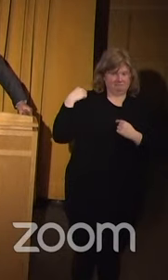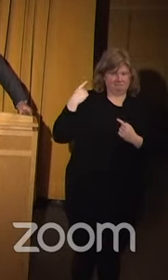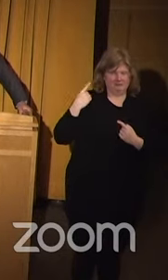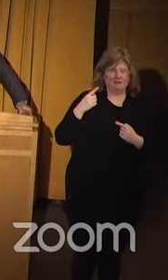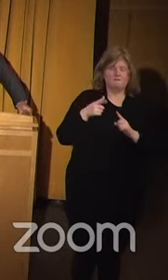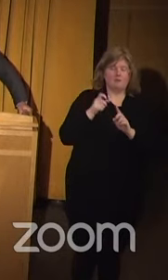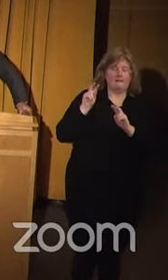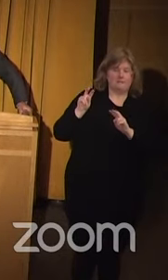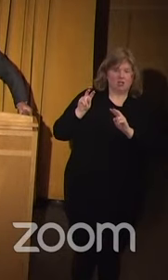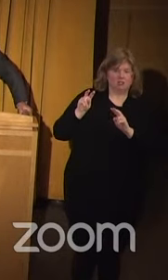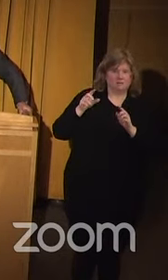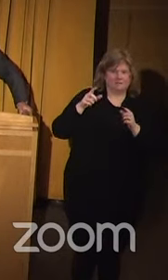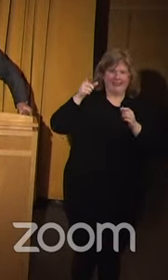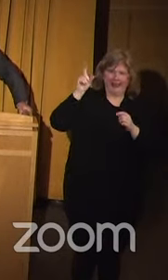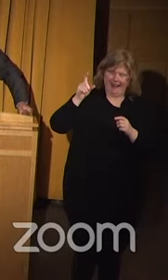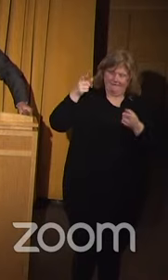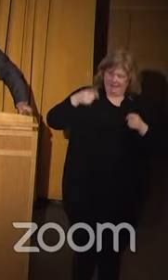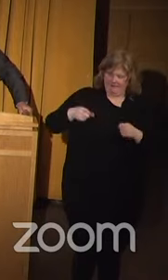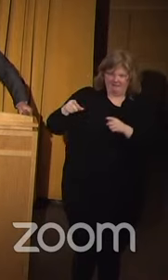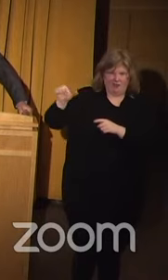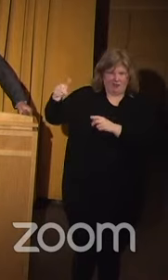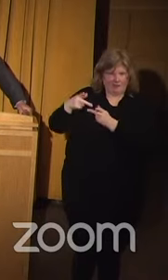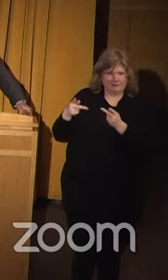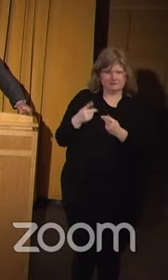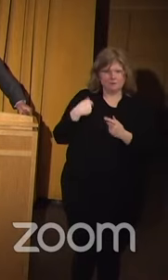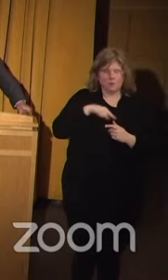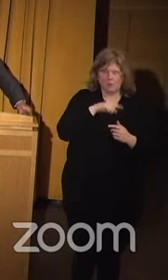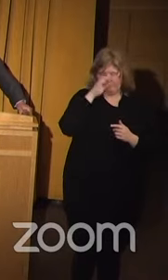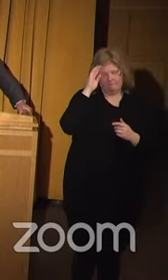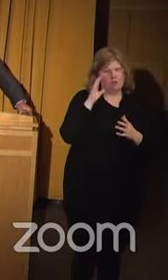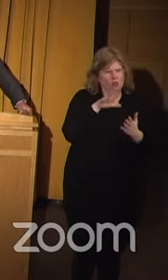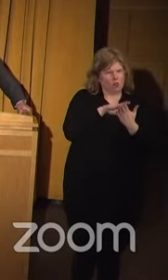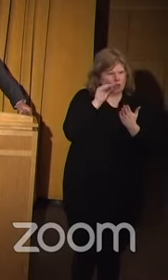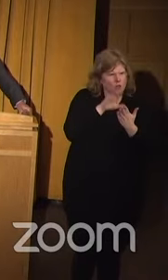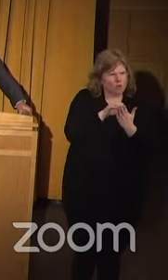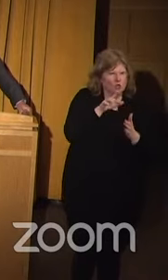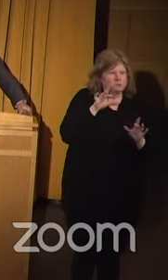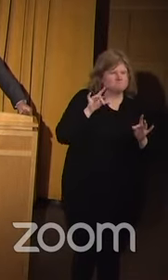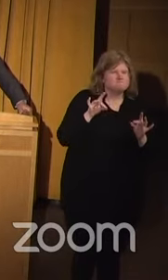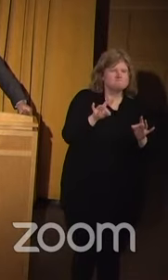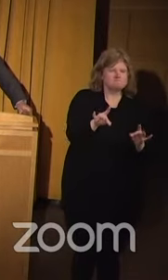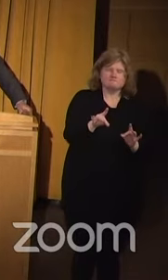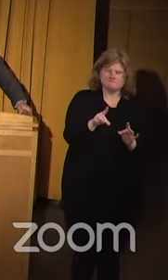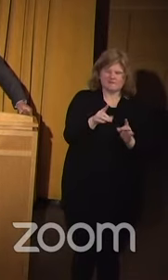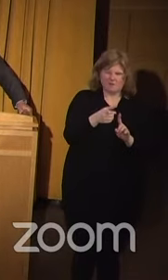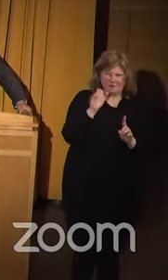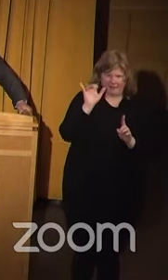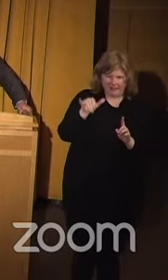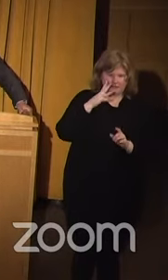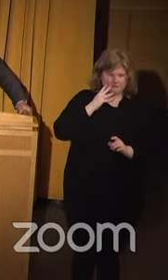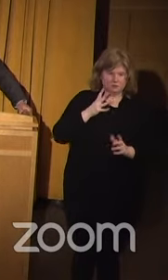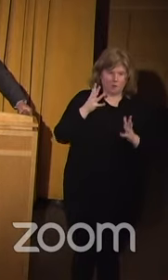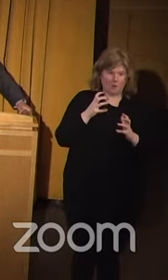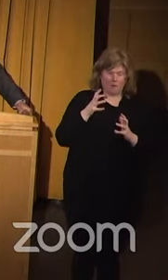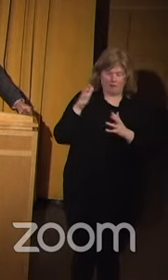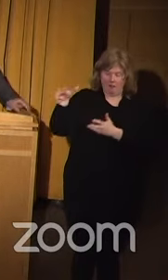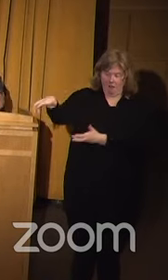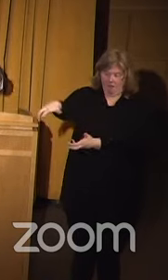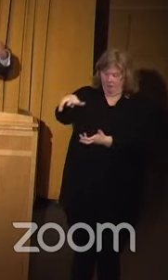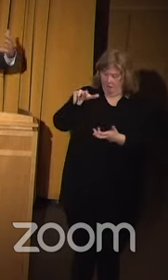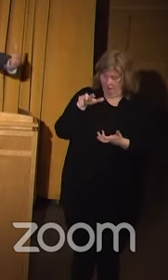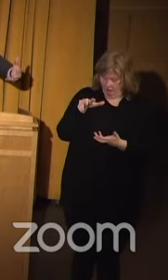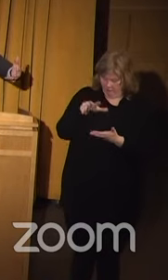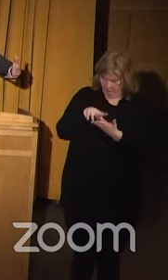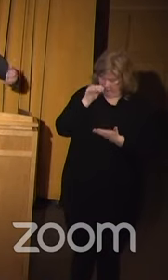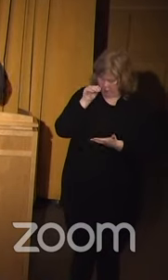the monitorships that have happened elsewhere. We have learned from those experiences, and we want to take the lessons